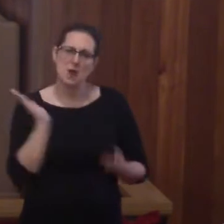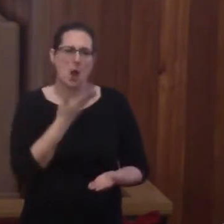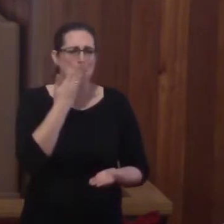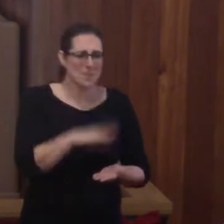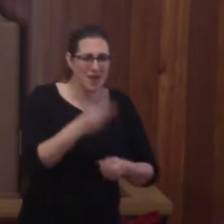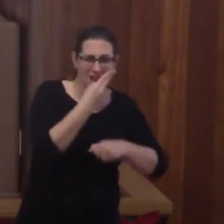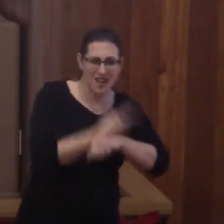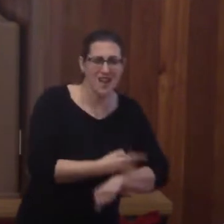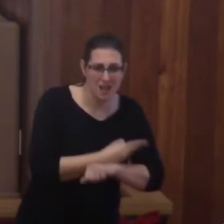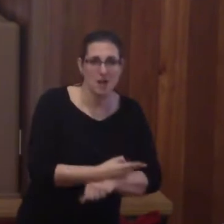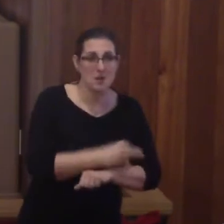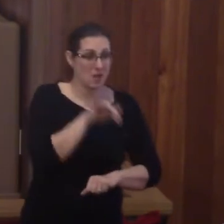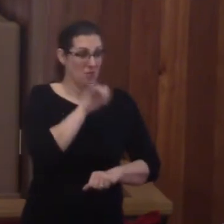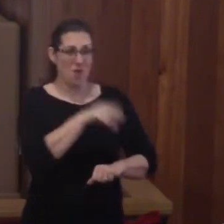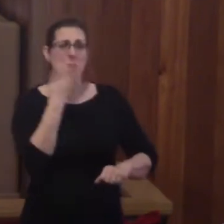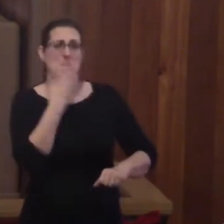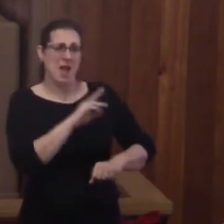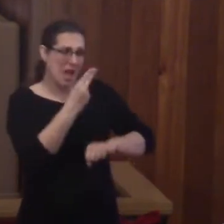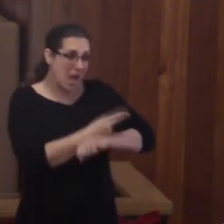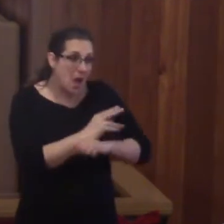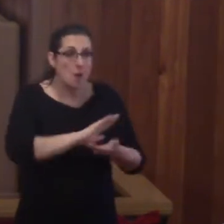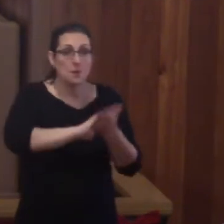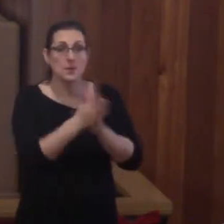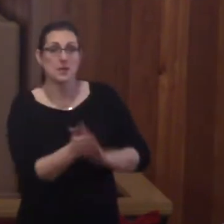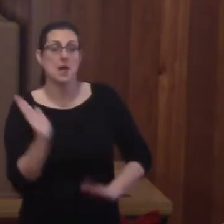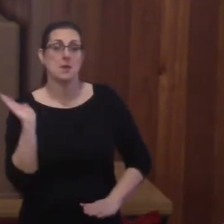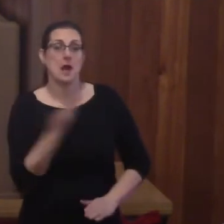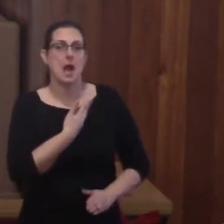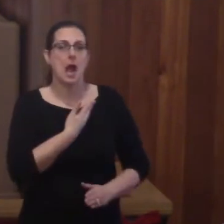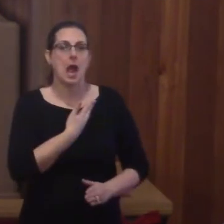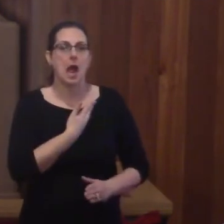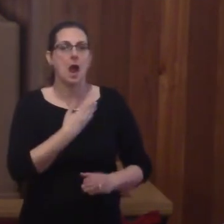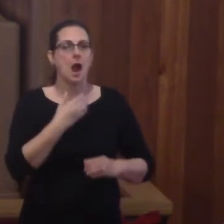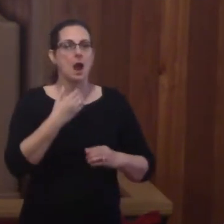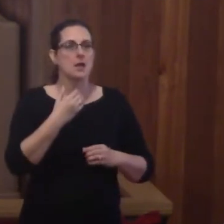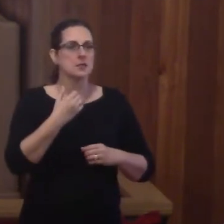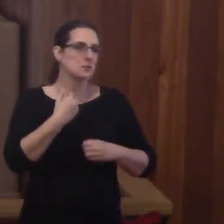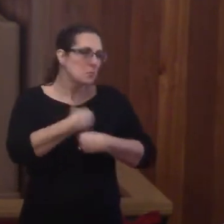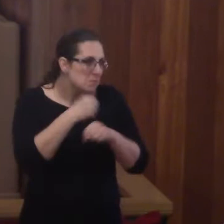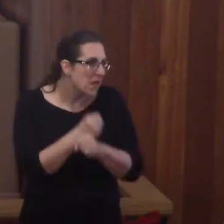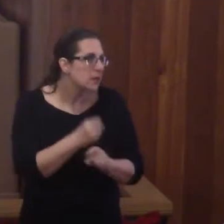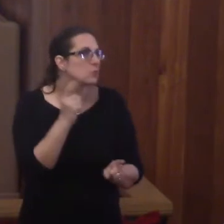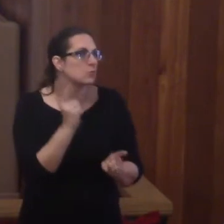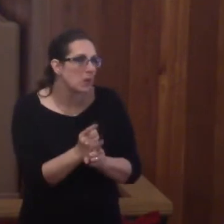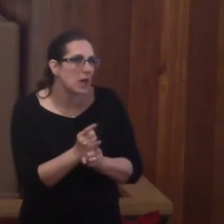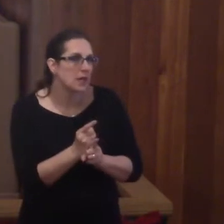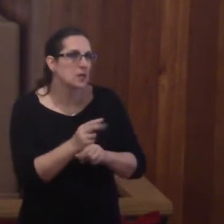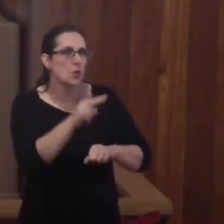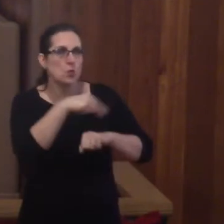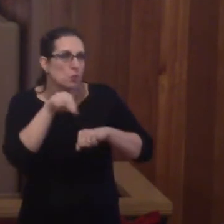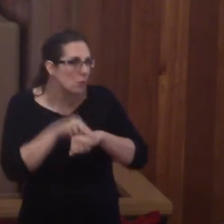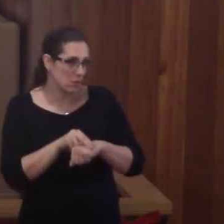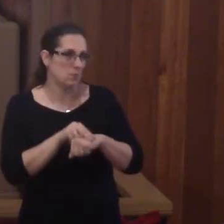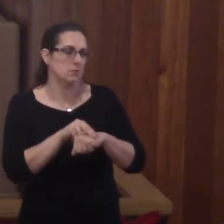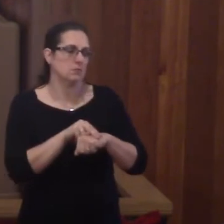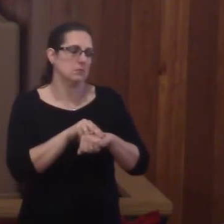worse, those bad habits become our justified norm of everyday life.